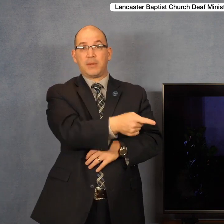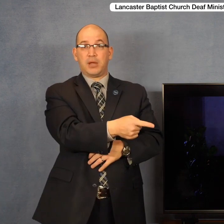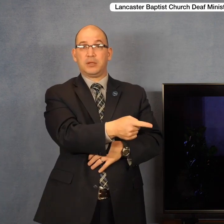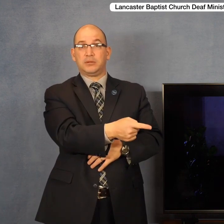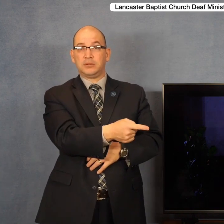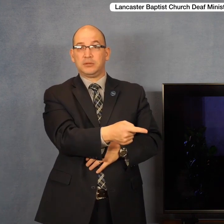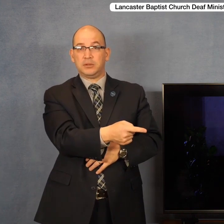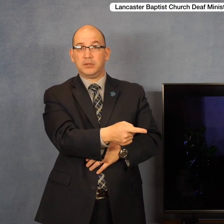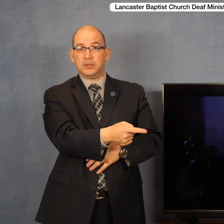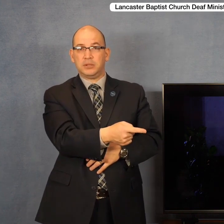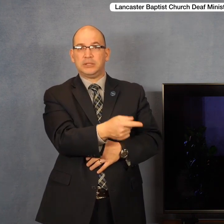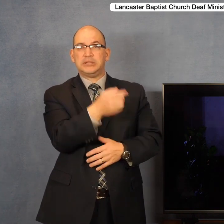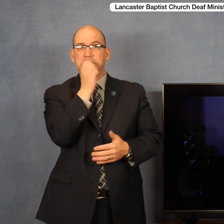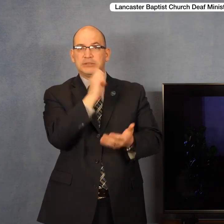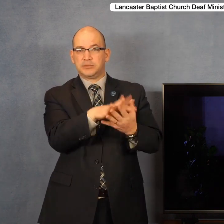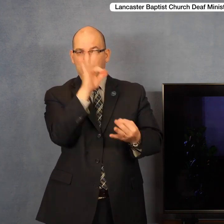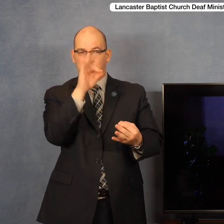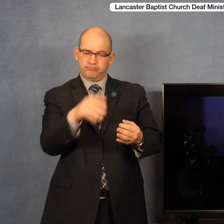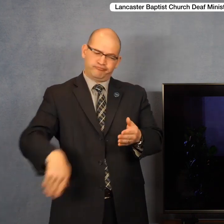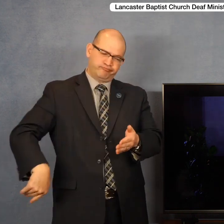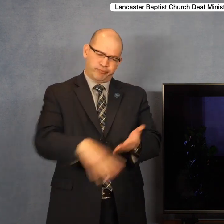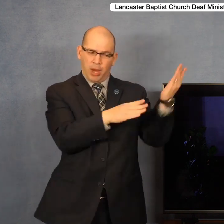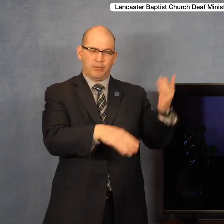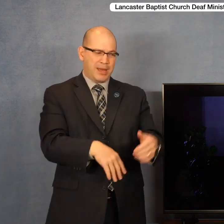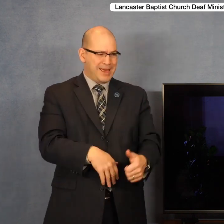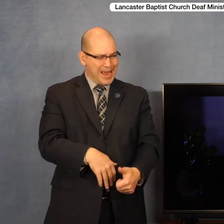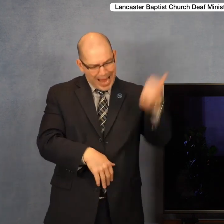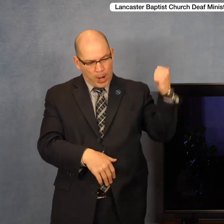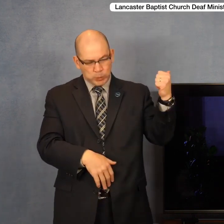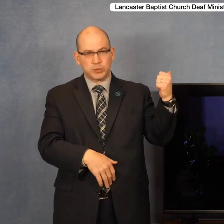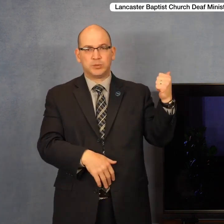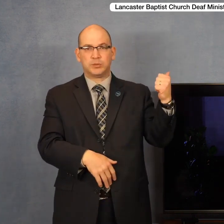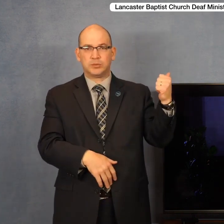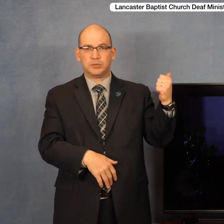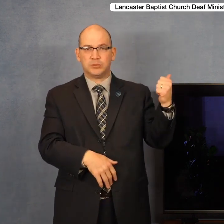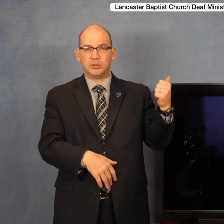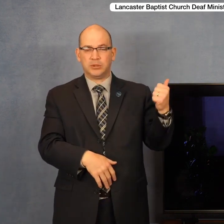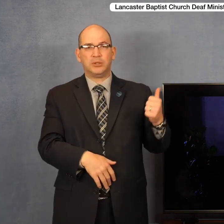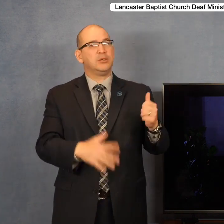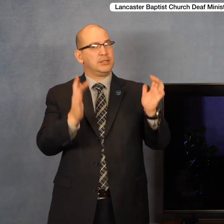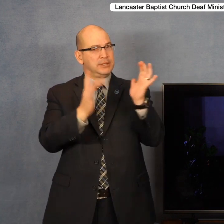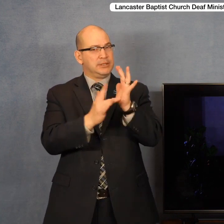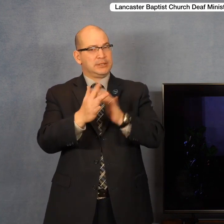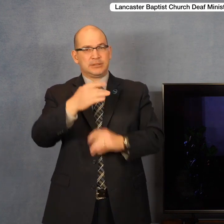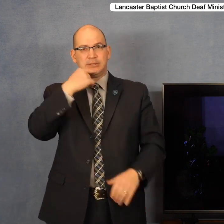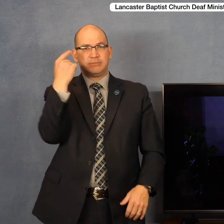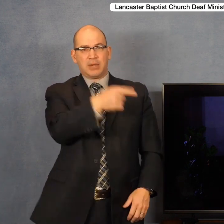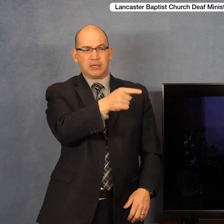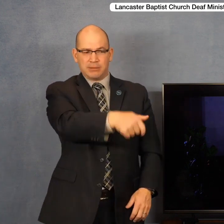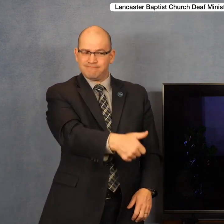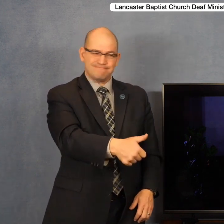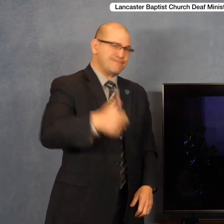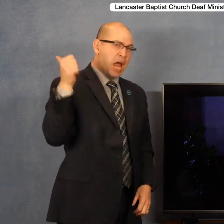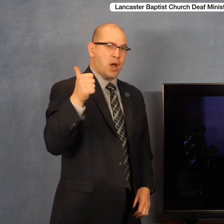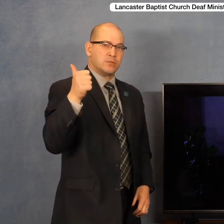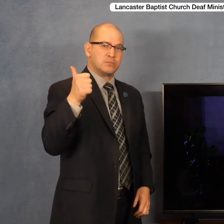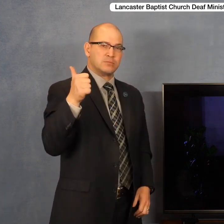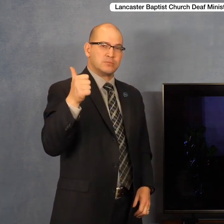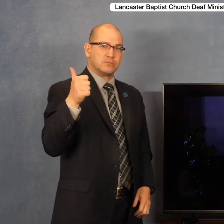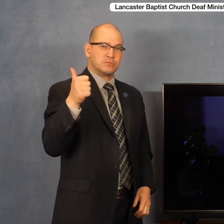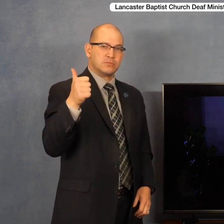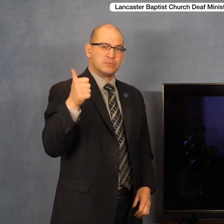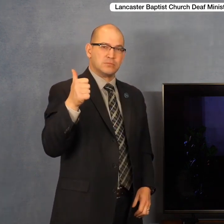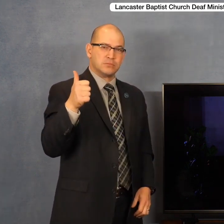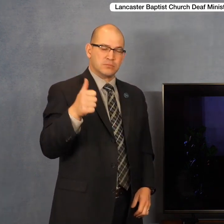That there had been a commandment given. And this is why the devils were so nervous. Jesus had commanded the devils to come